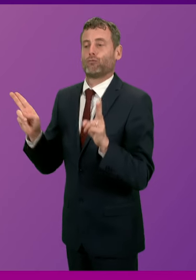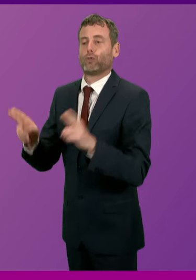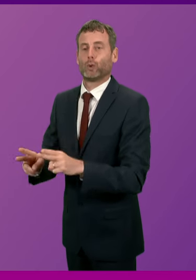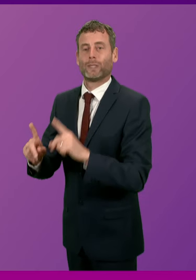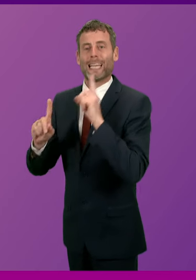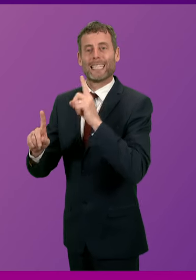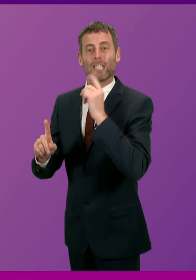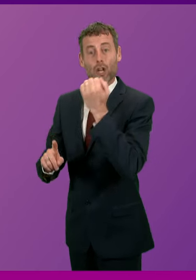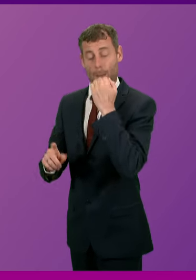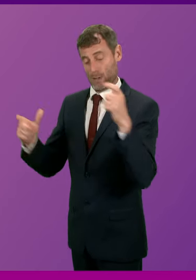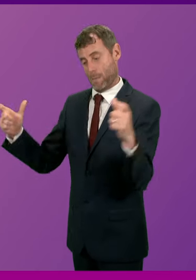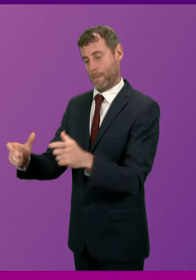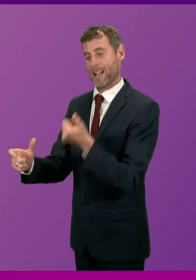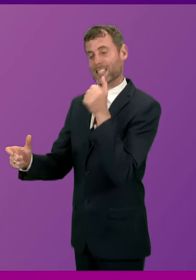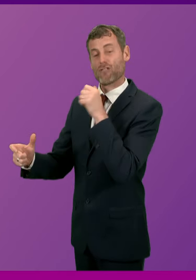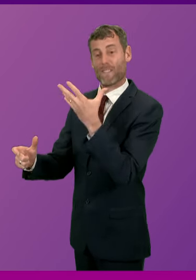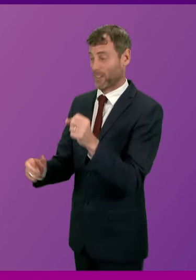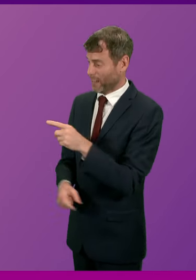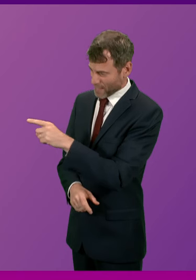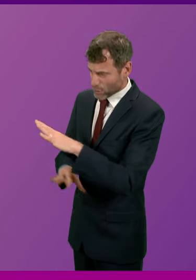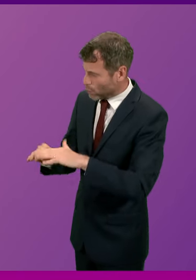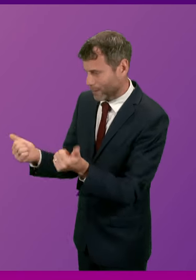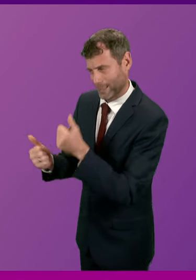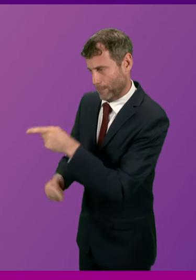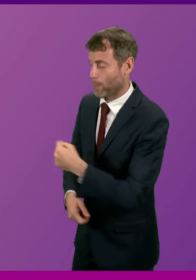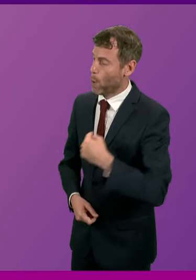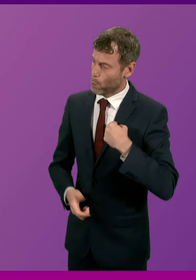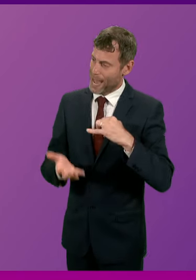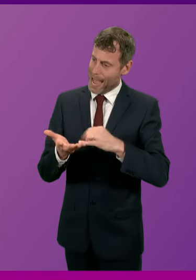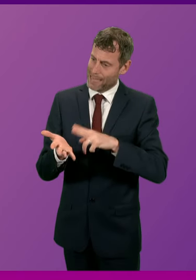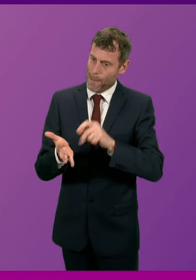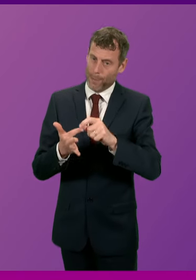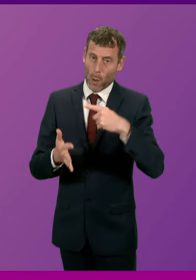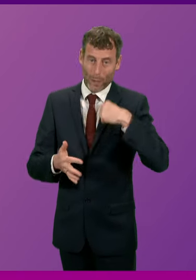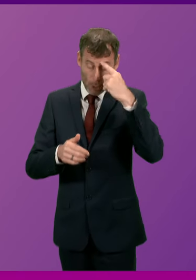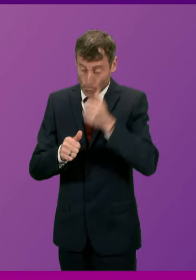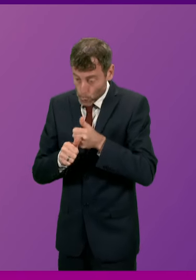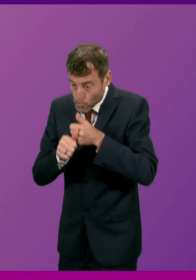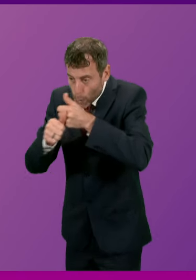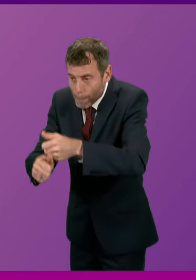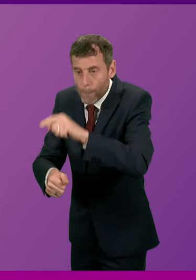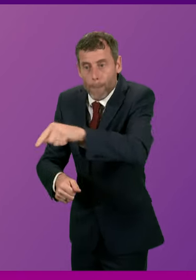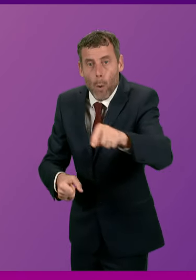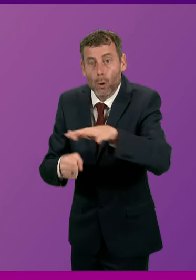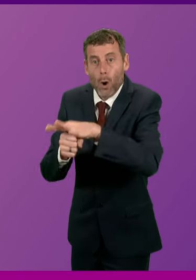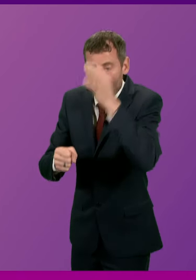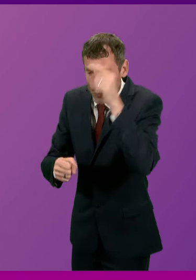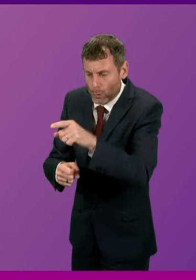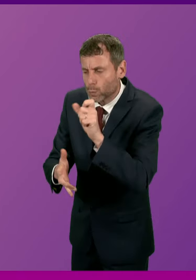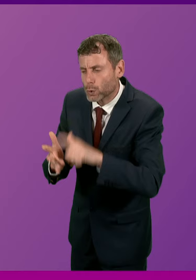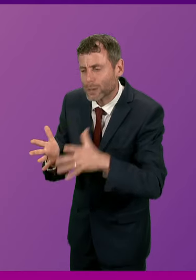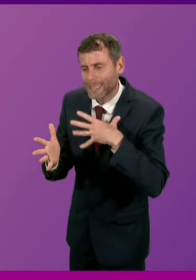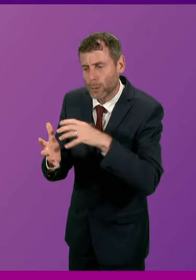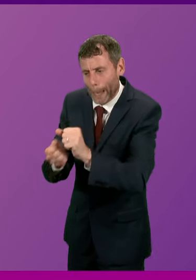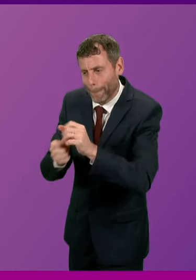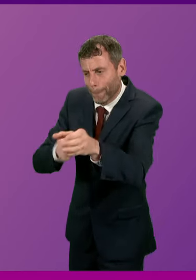unacceptable. The Scottish Government is doing what we can to support local authorities, to protect teacher numbers and we'll engage